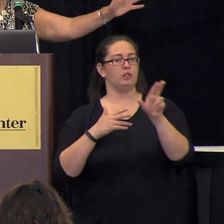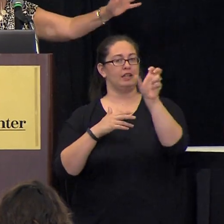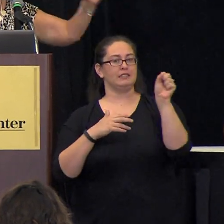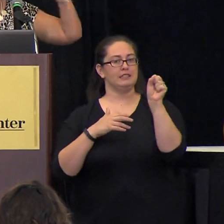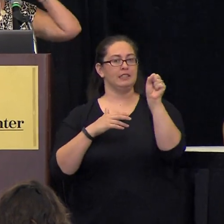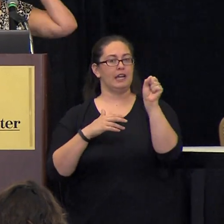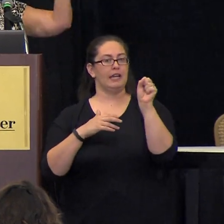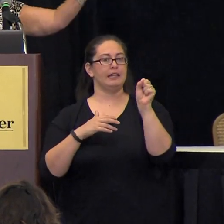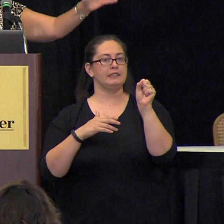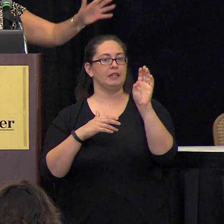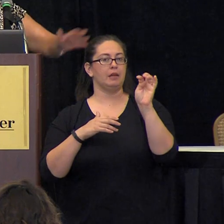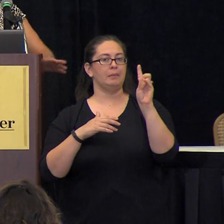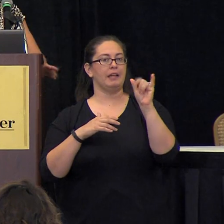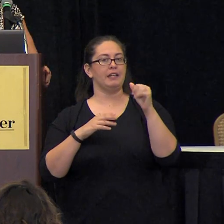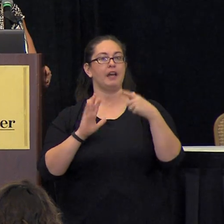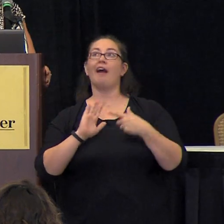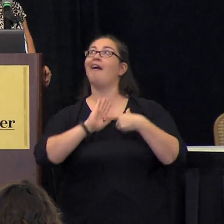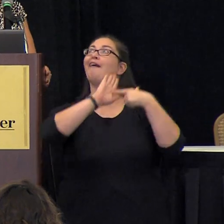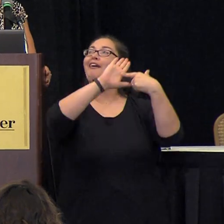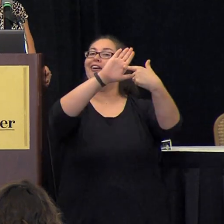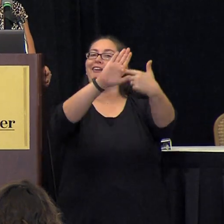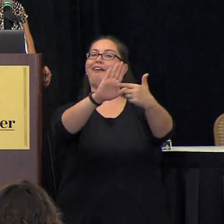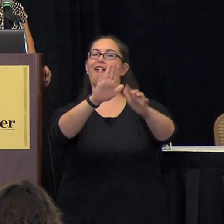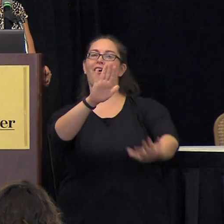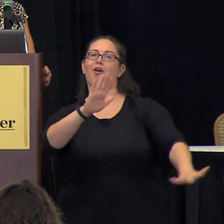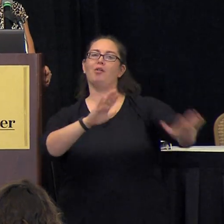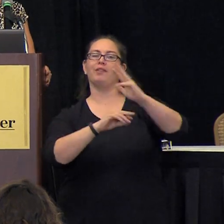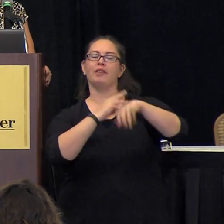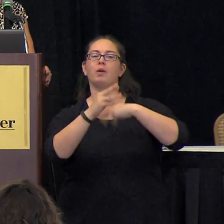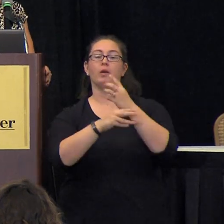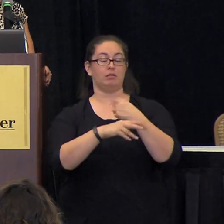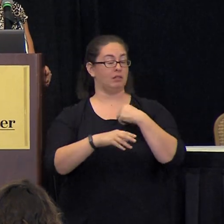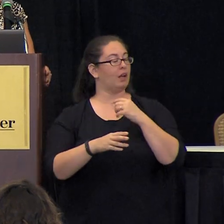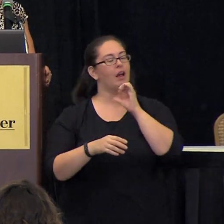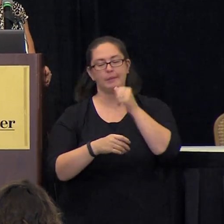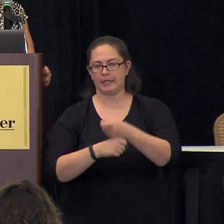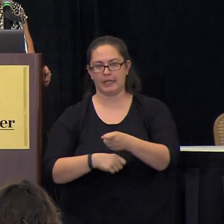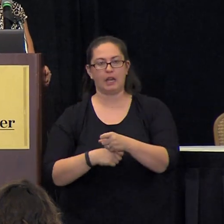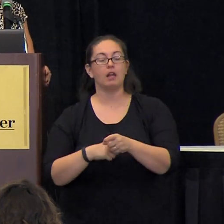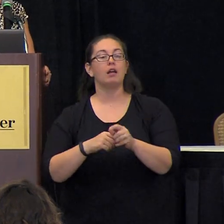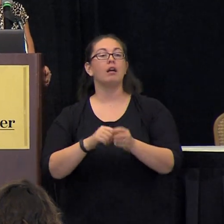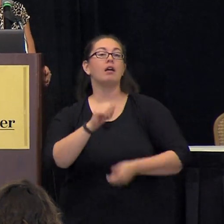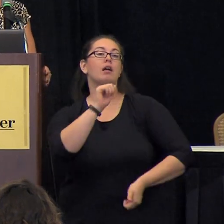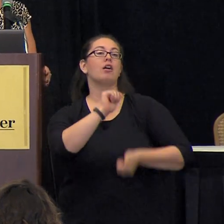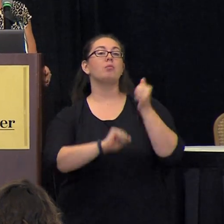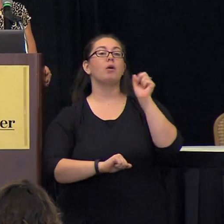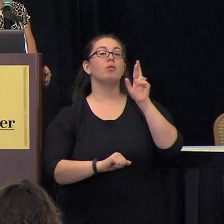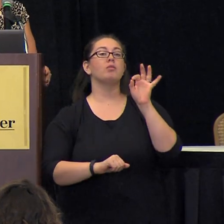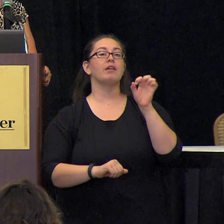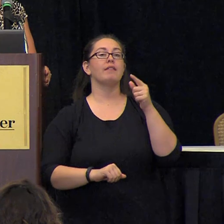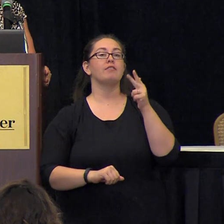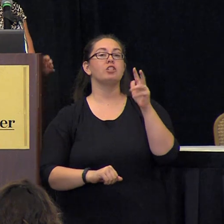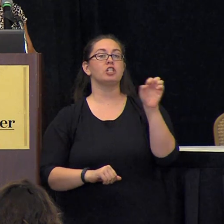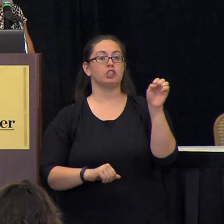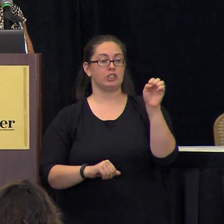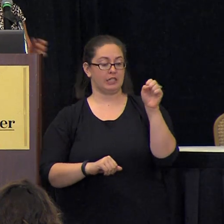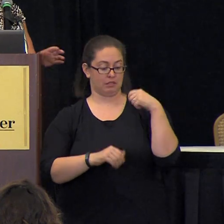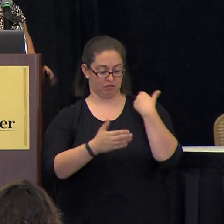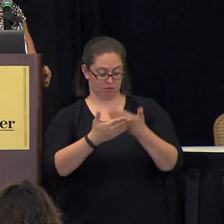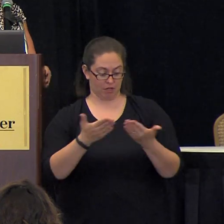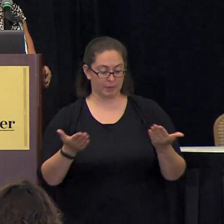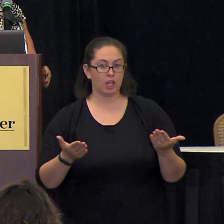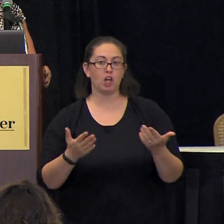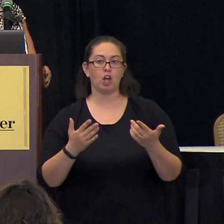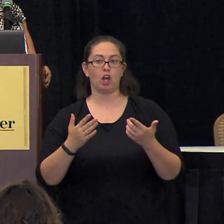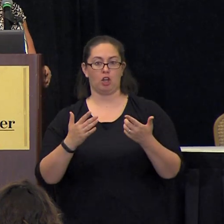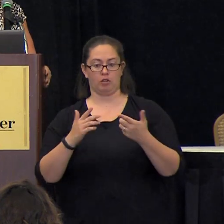media precedes us and goes across the world and i kid you not when i tell you that the majority of refugees that come to the united states through